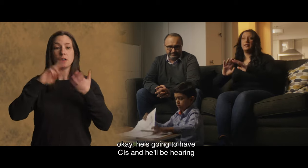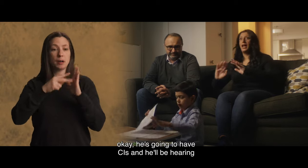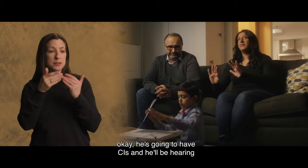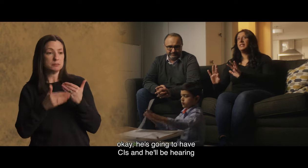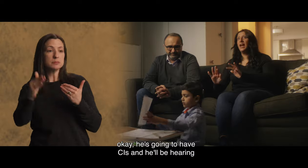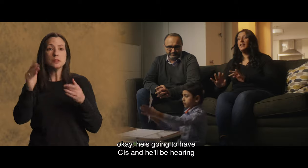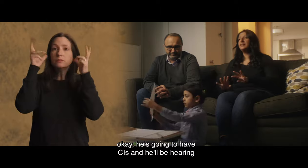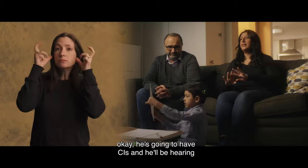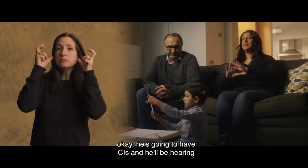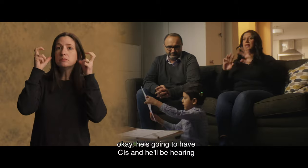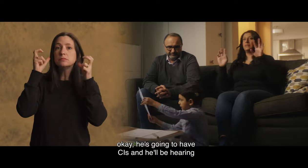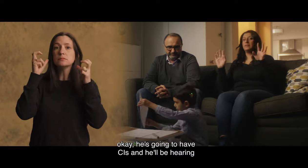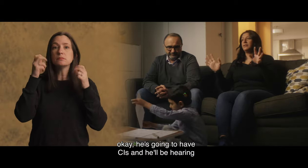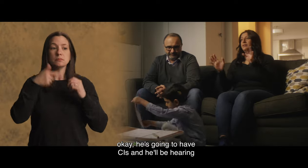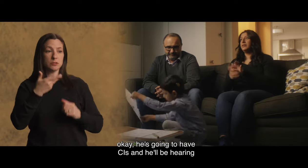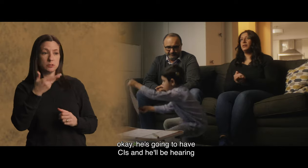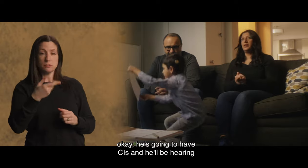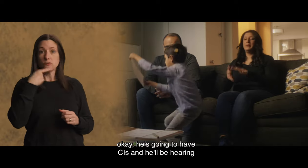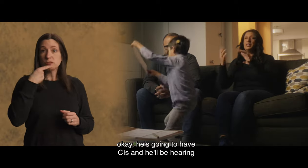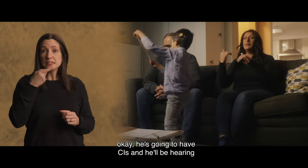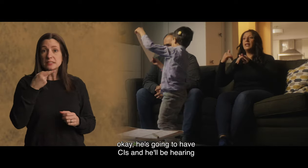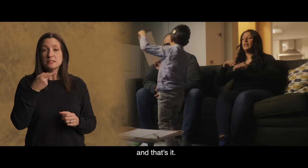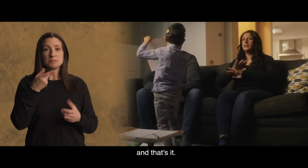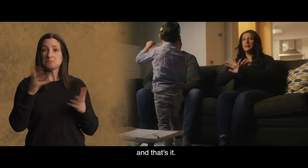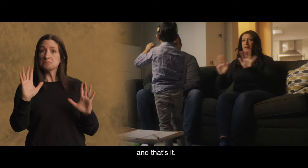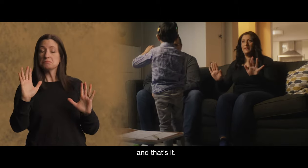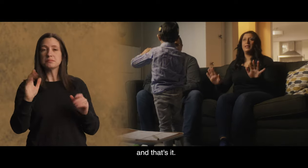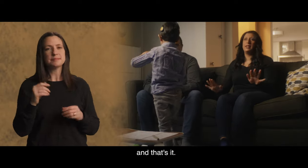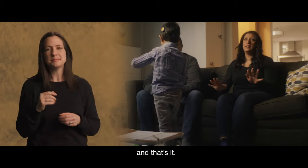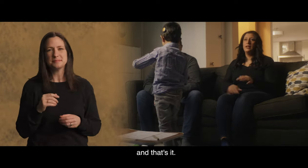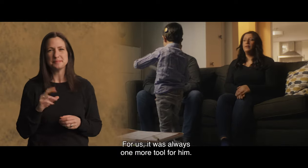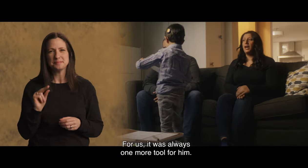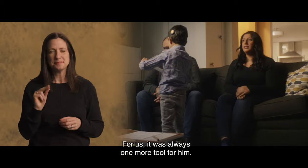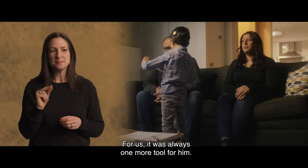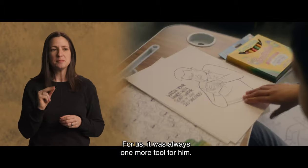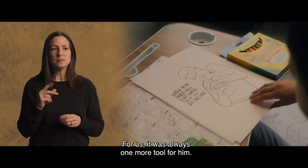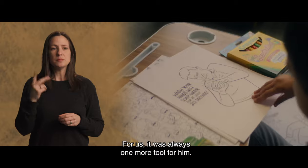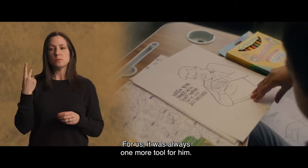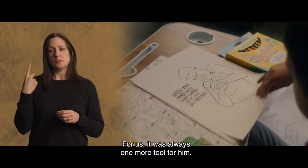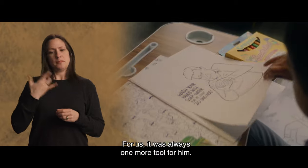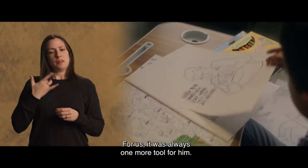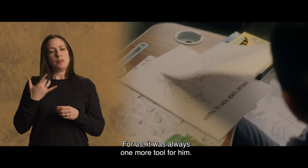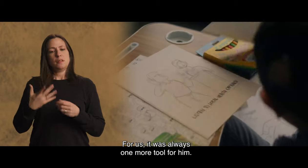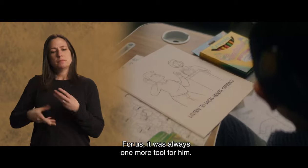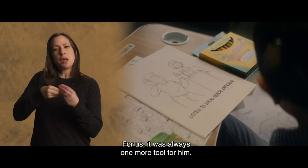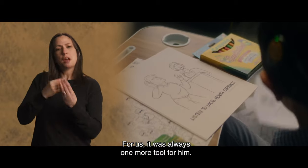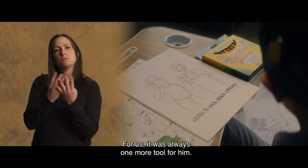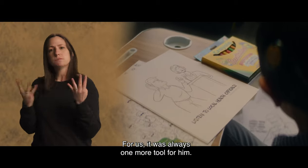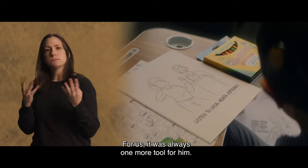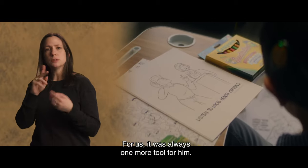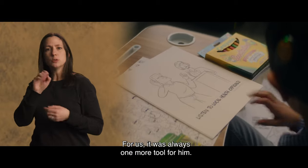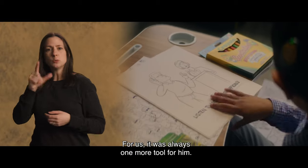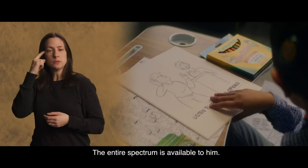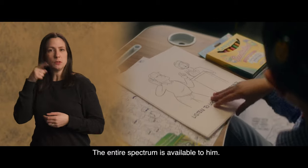okay, he's going to have CIs and that's, you know, he'll be hearing and that's it. For us, it was always one more tool